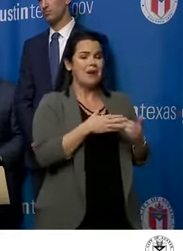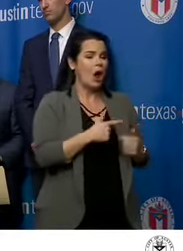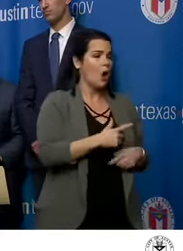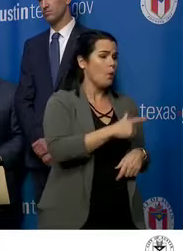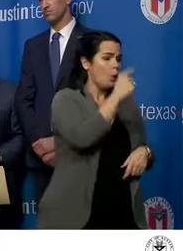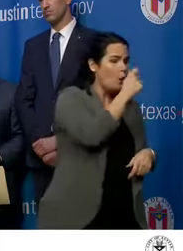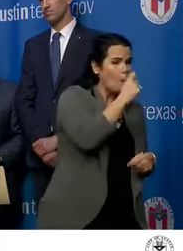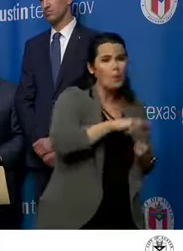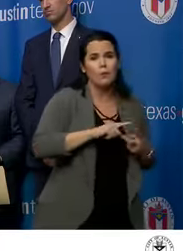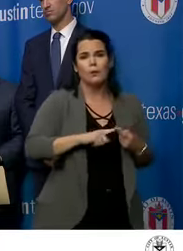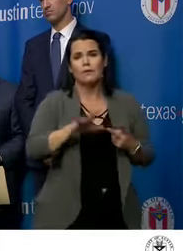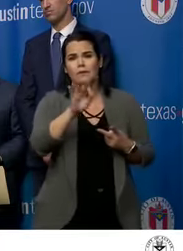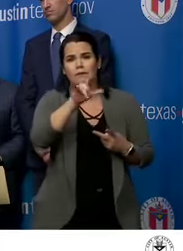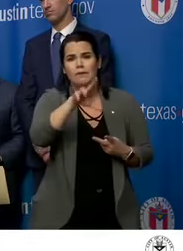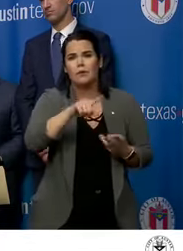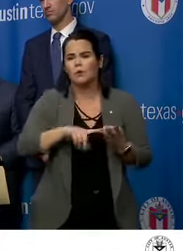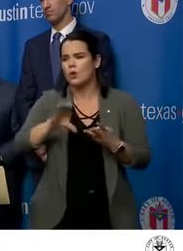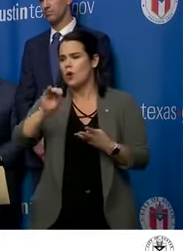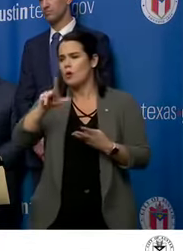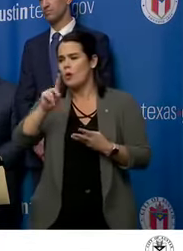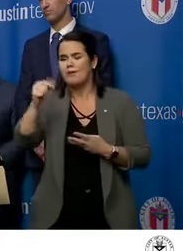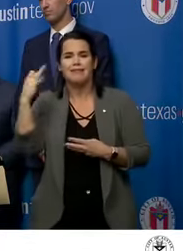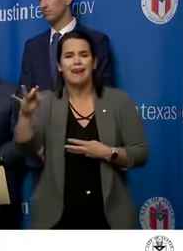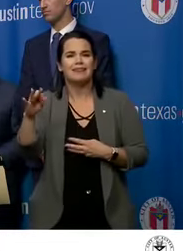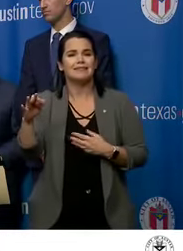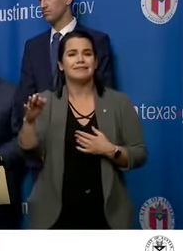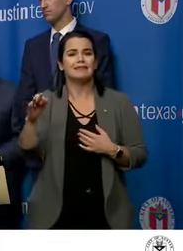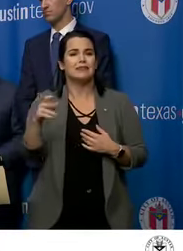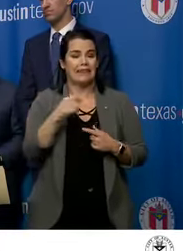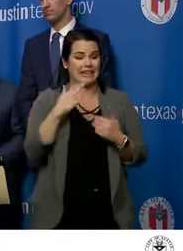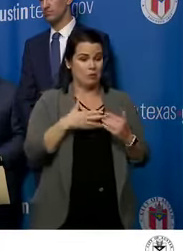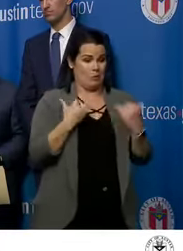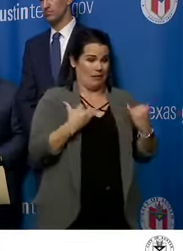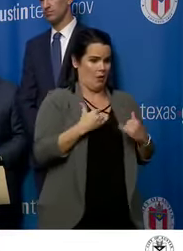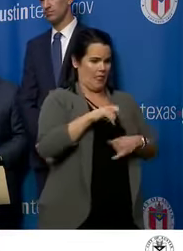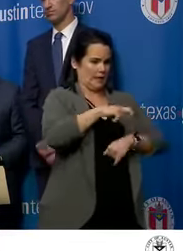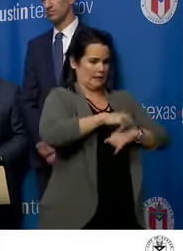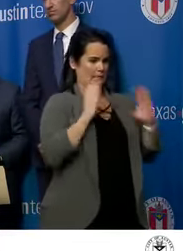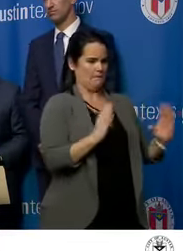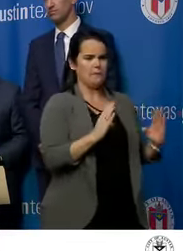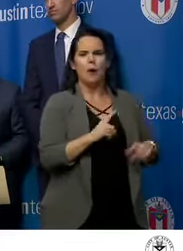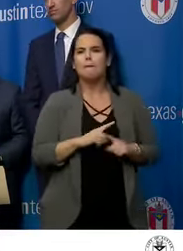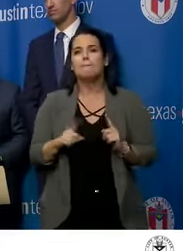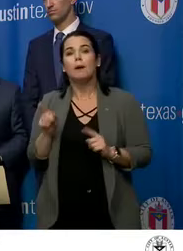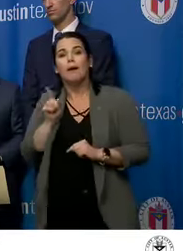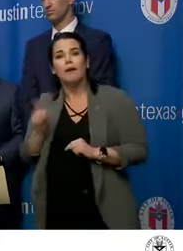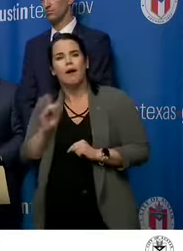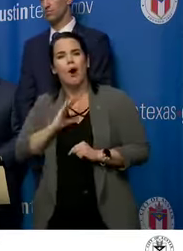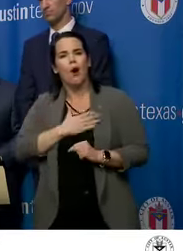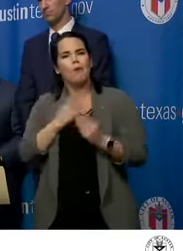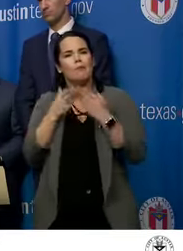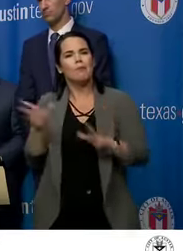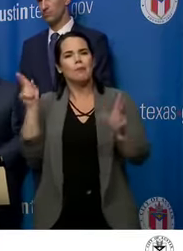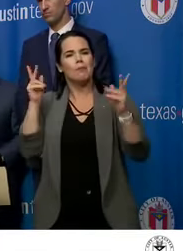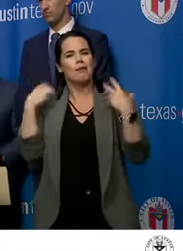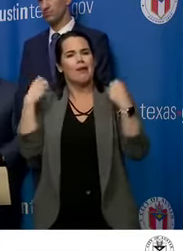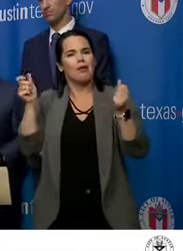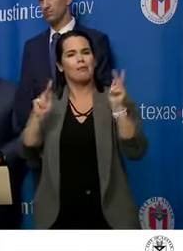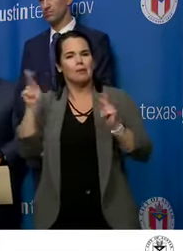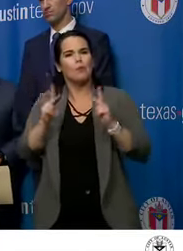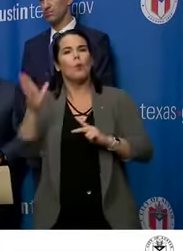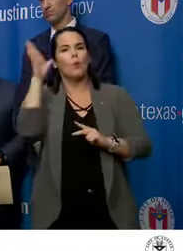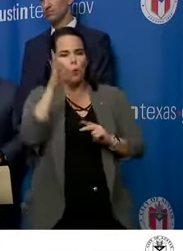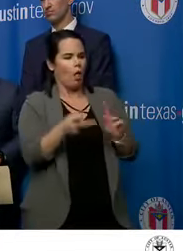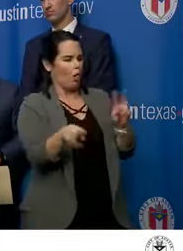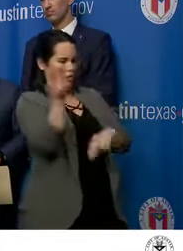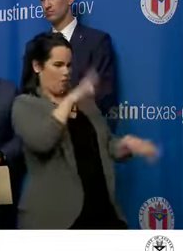season, our public health professionals review every one of our mass gatherings to review them for public safety purposes